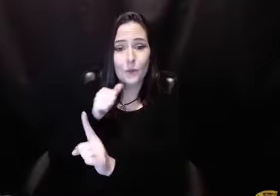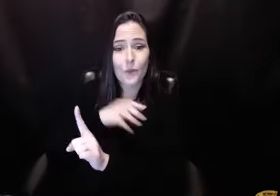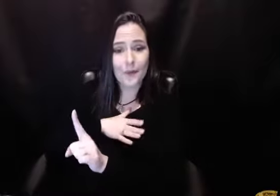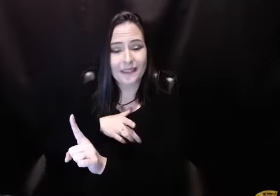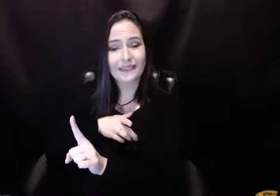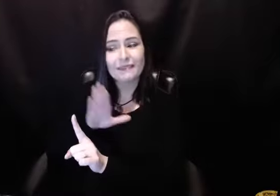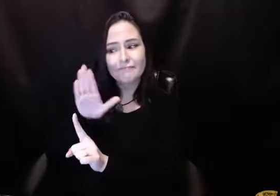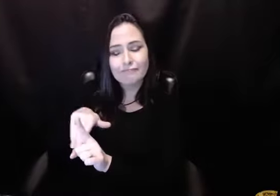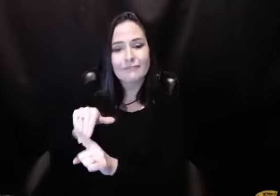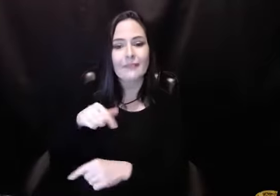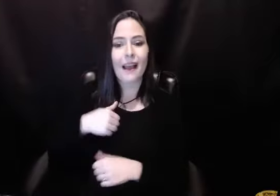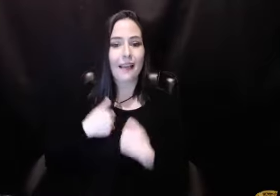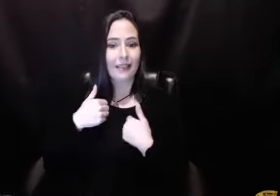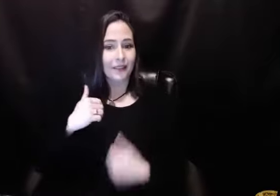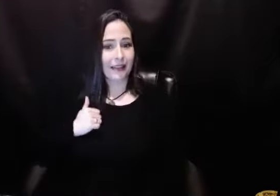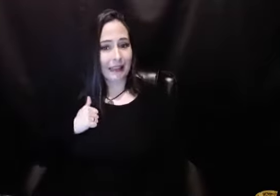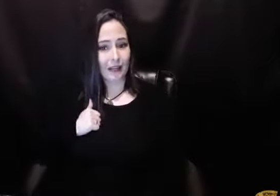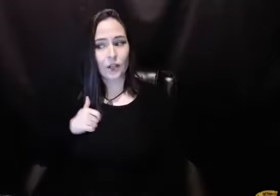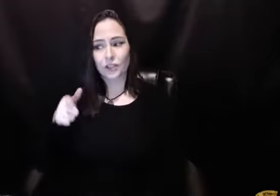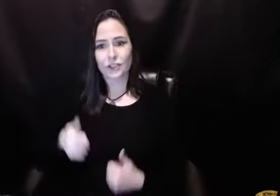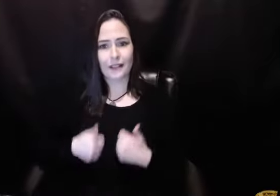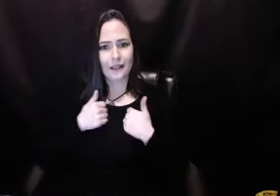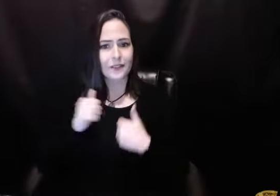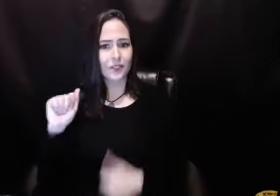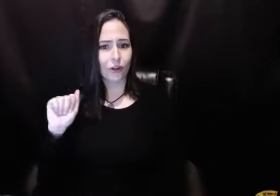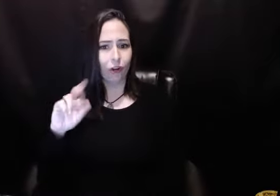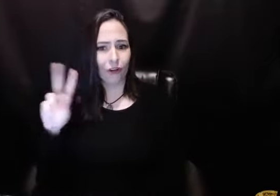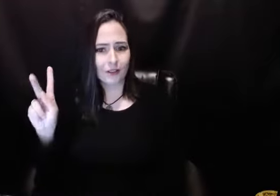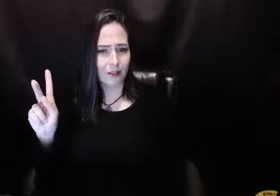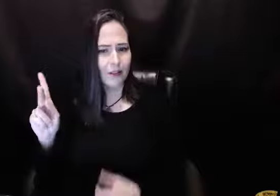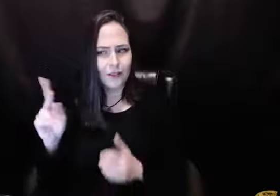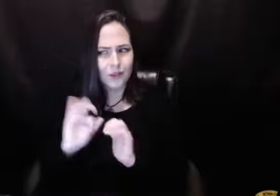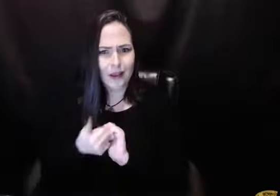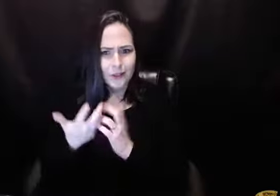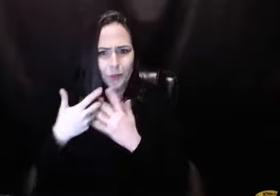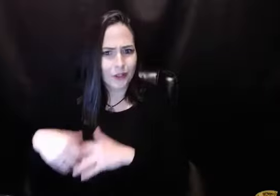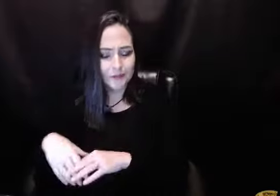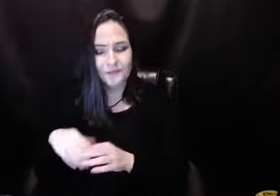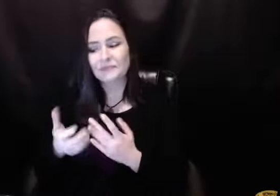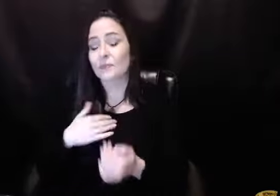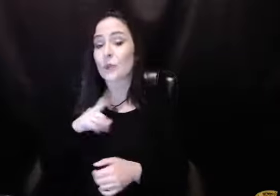wrote. So remember, this is a man asking a woman to be his sponsor. I live in Canada. She lives in Arkansas.